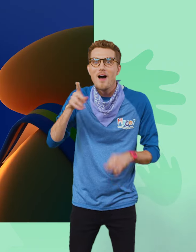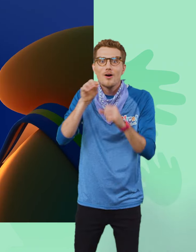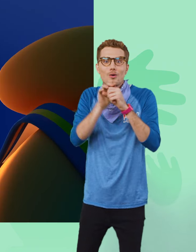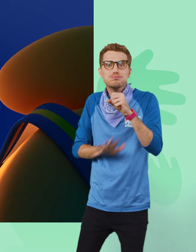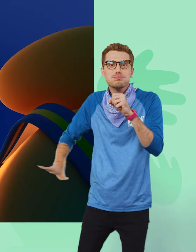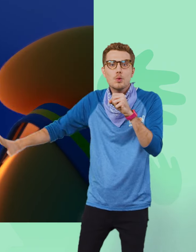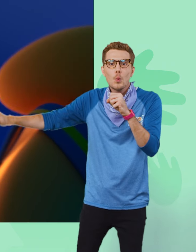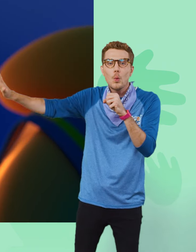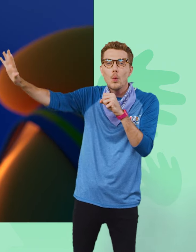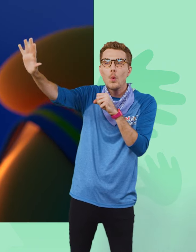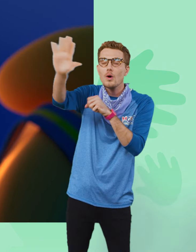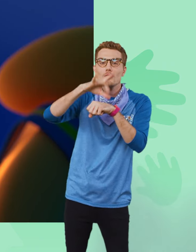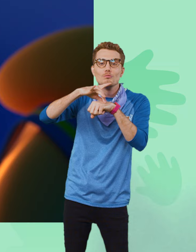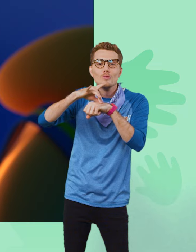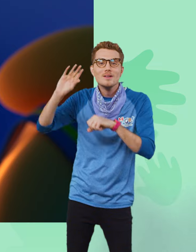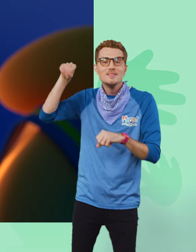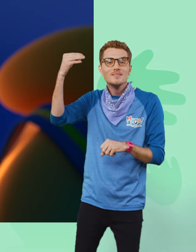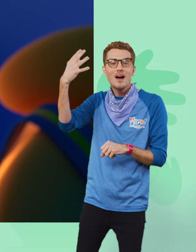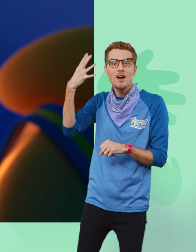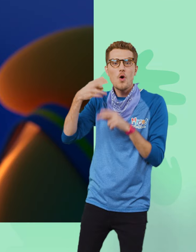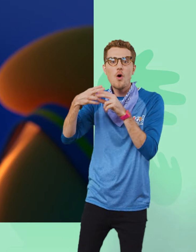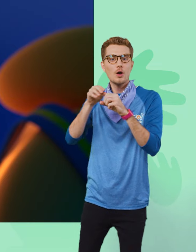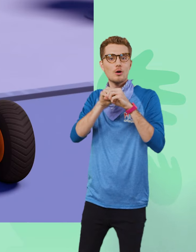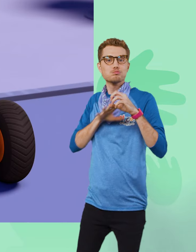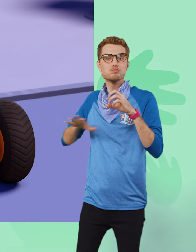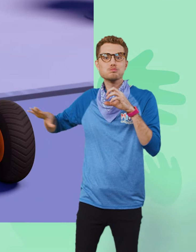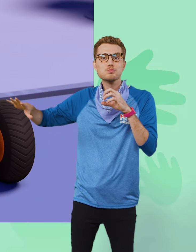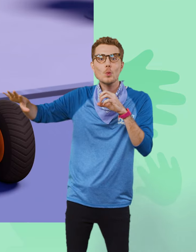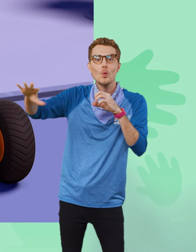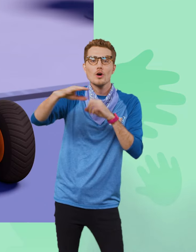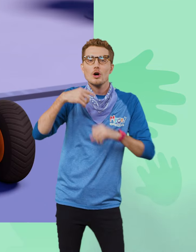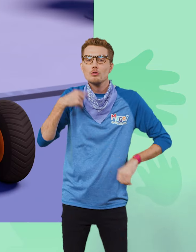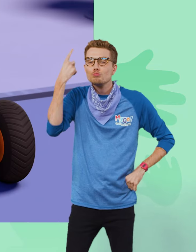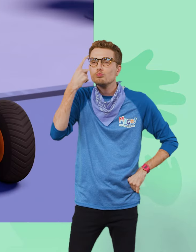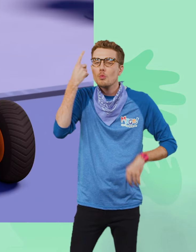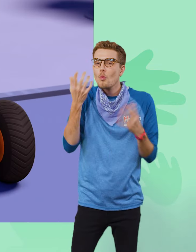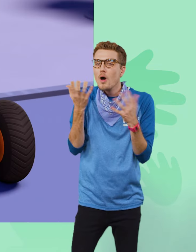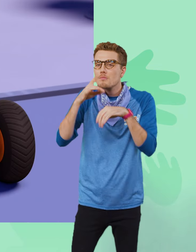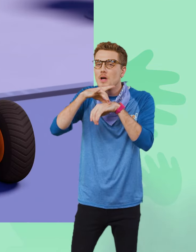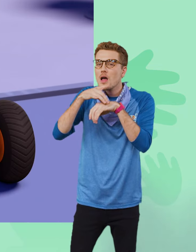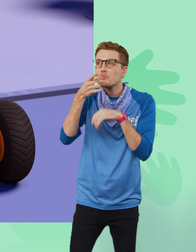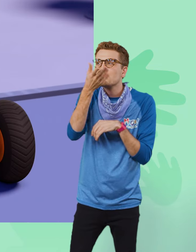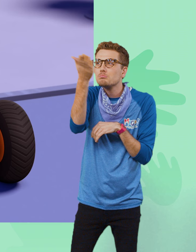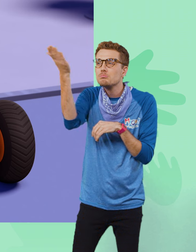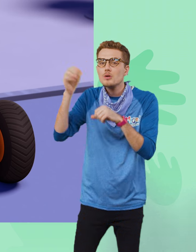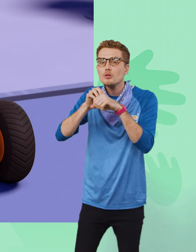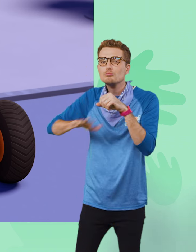area out there in space with the planets and the sun. It's called the solar system. Hmm, I wonder.